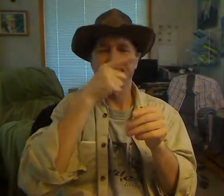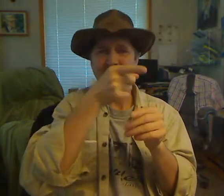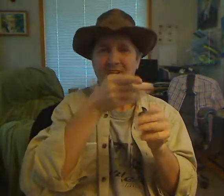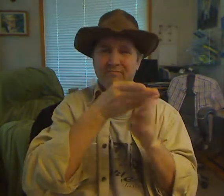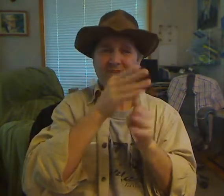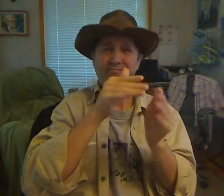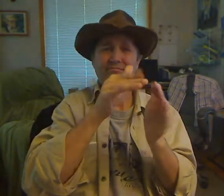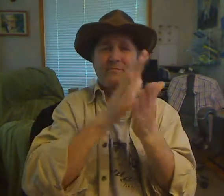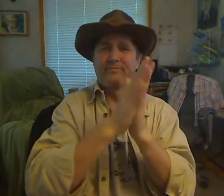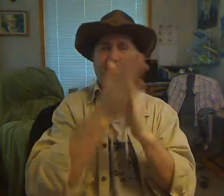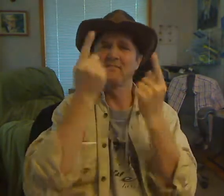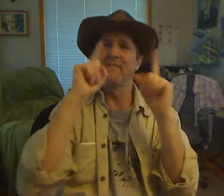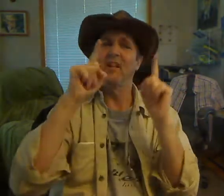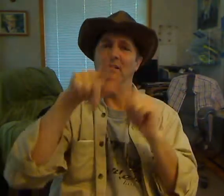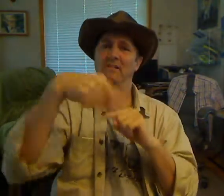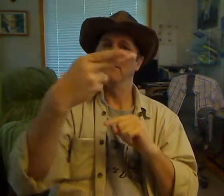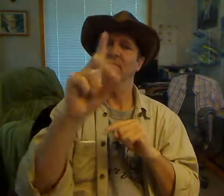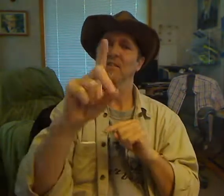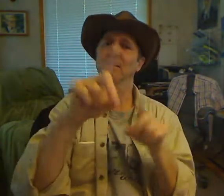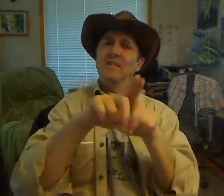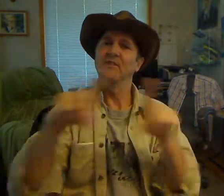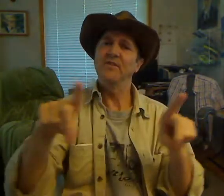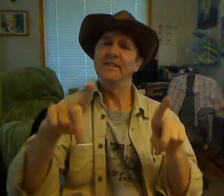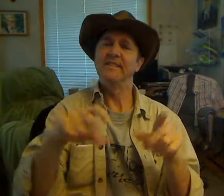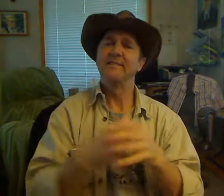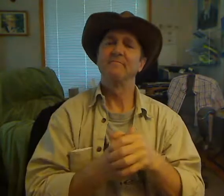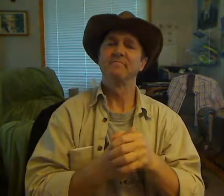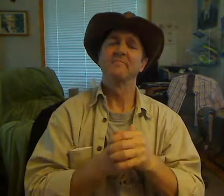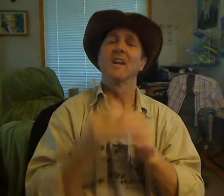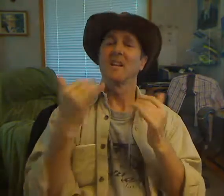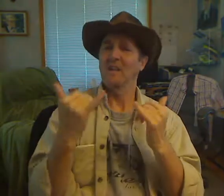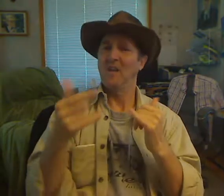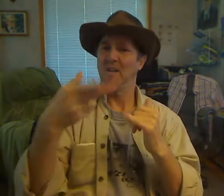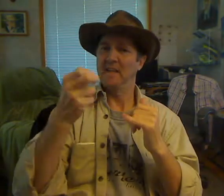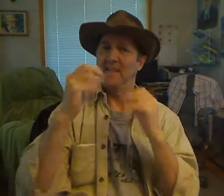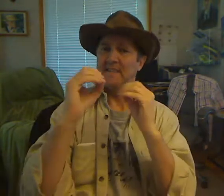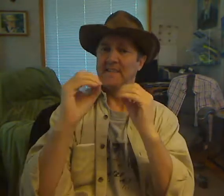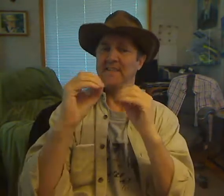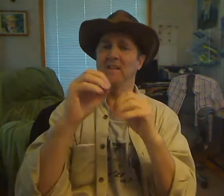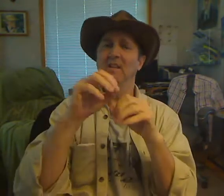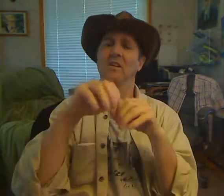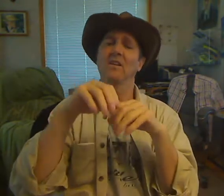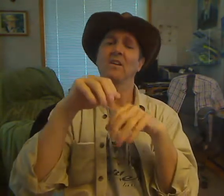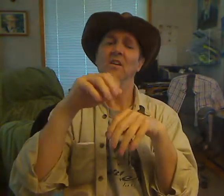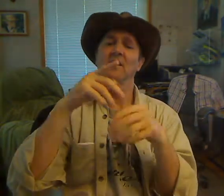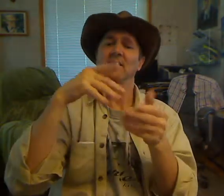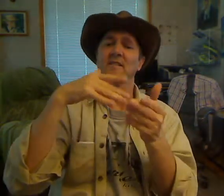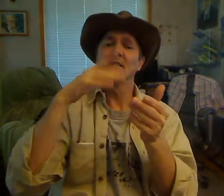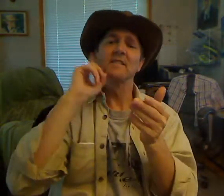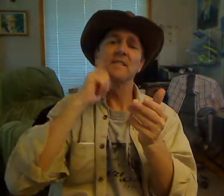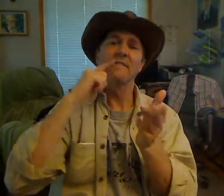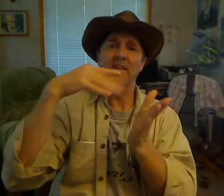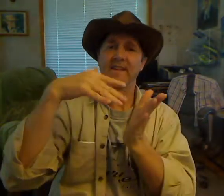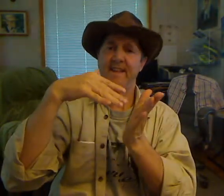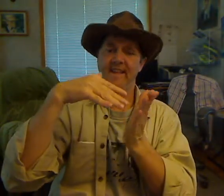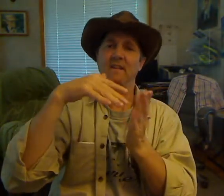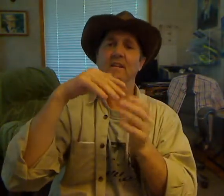because we are. We can win. We can prep it up. We are winning. Makes for a great show. Here comes